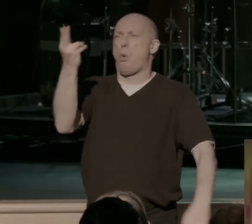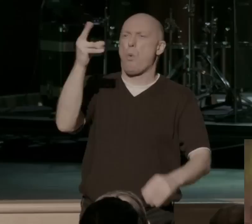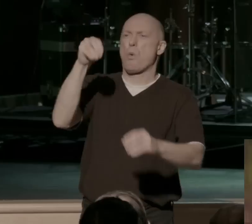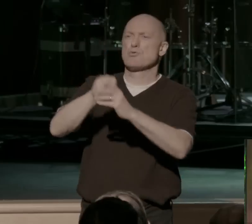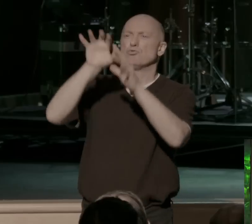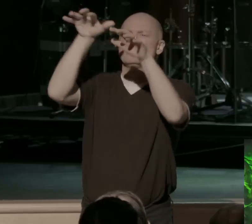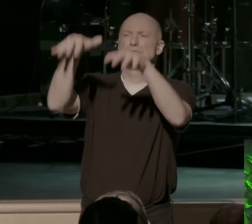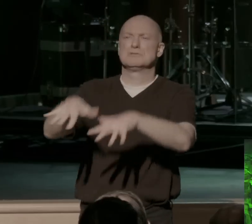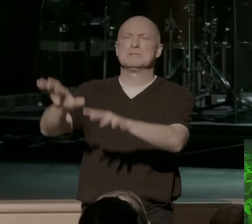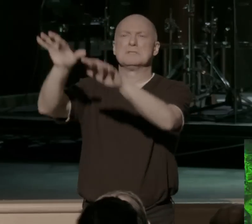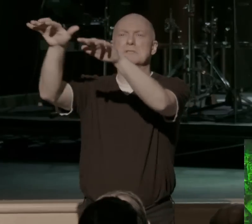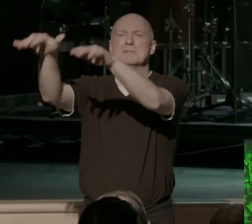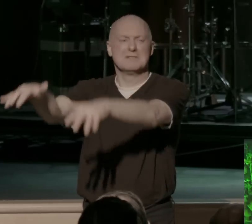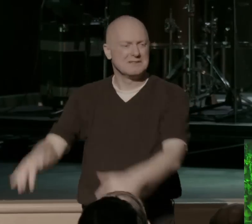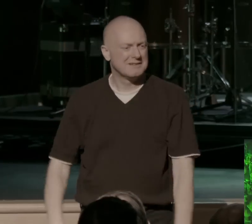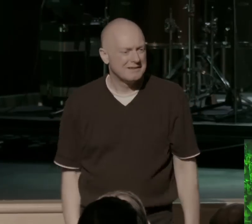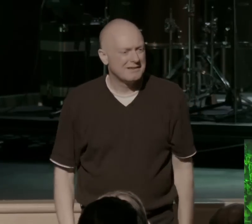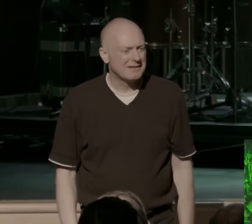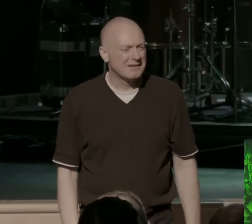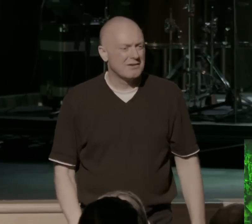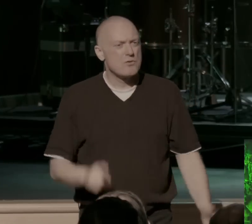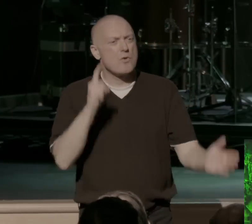Let's recognize that we're free because Jesus says we're free.